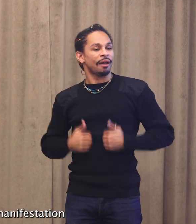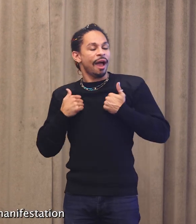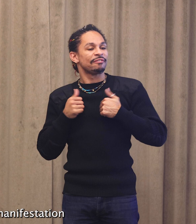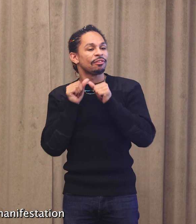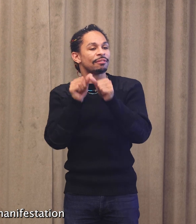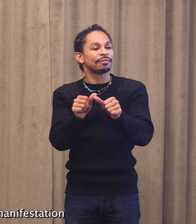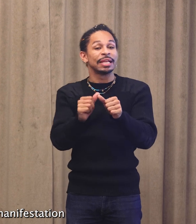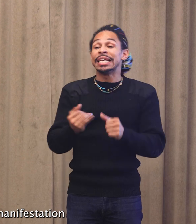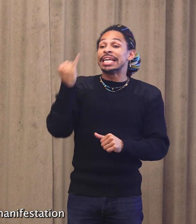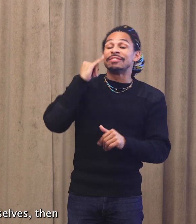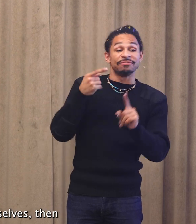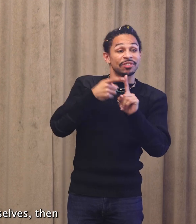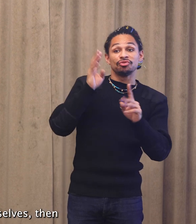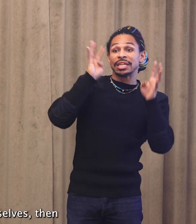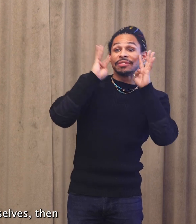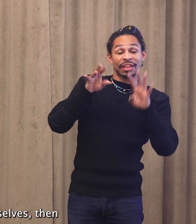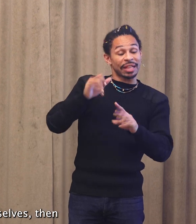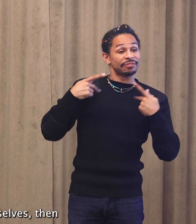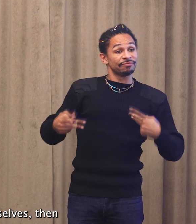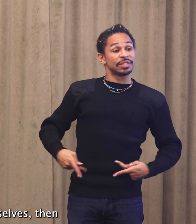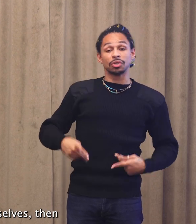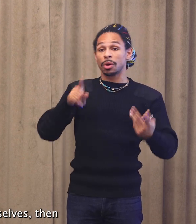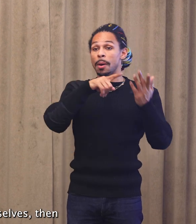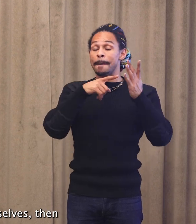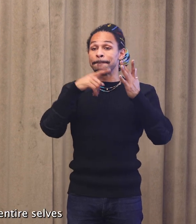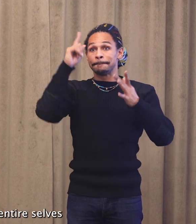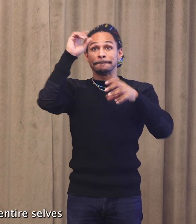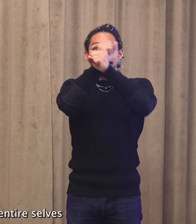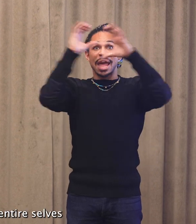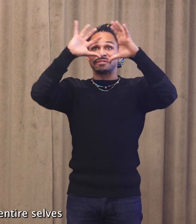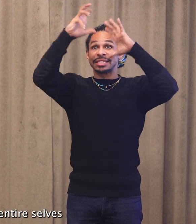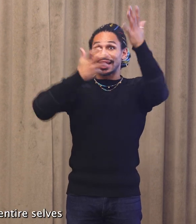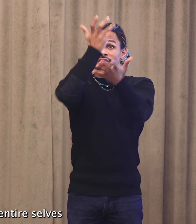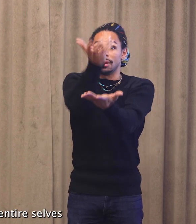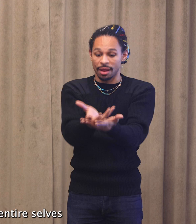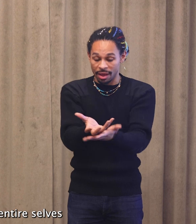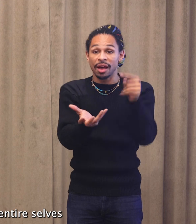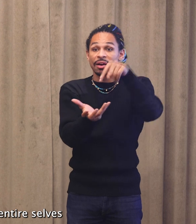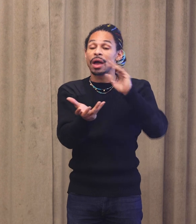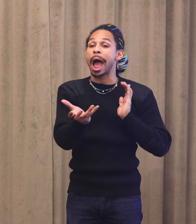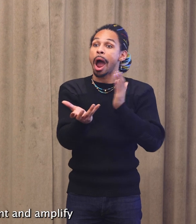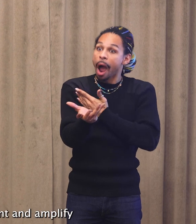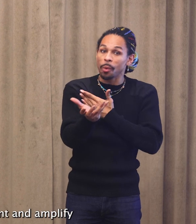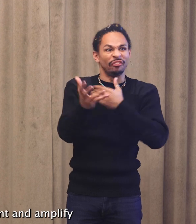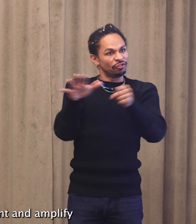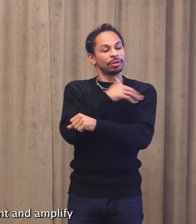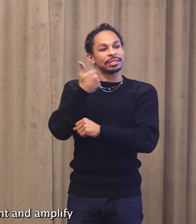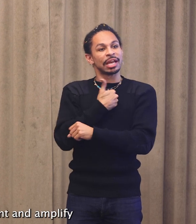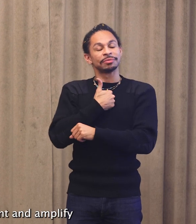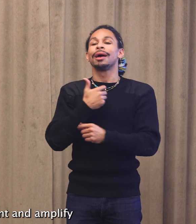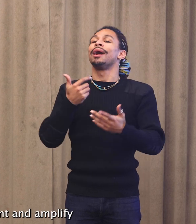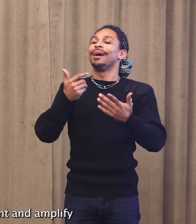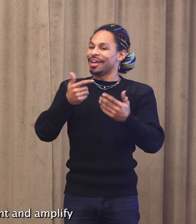physical manifestation of our unique selves, then embracing our entire selves is how